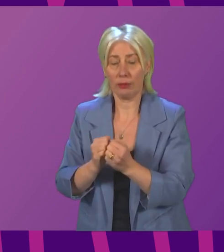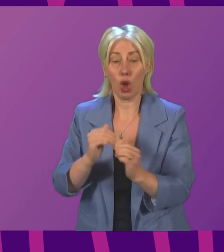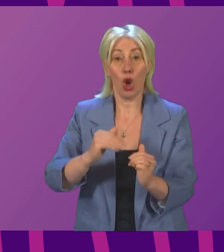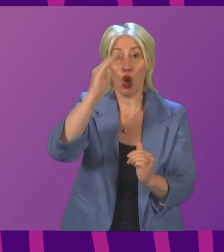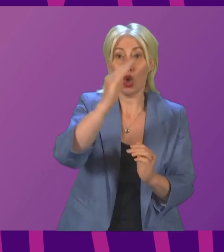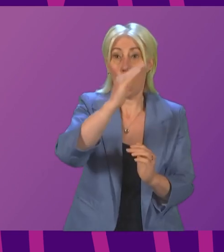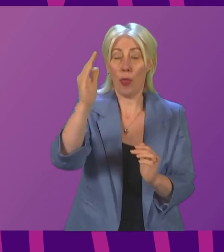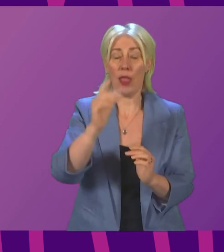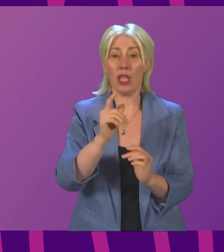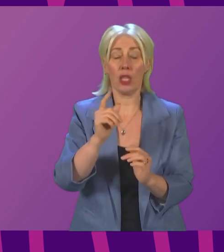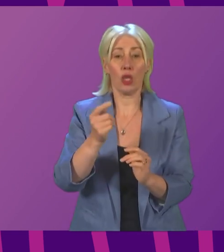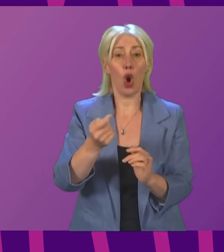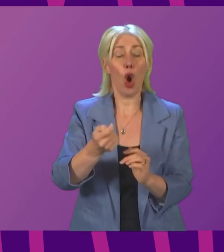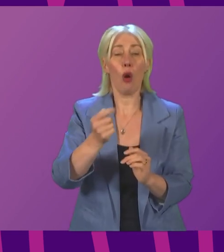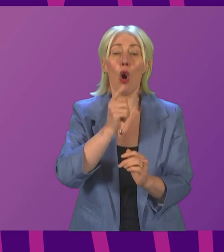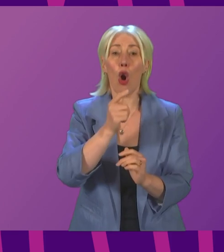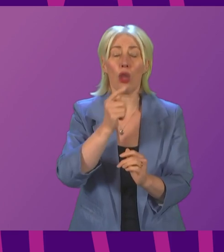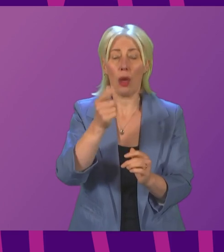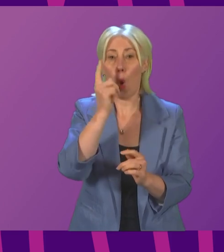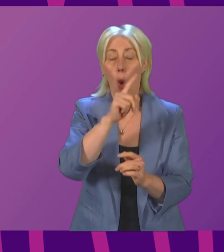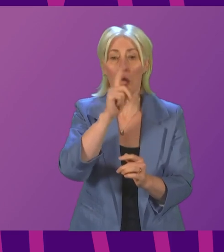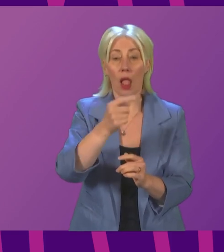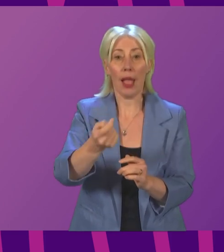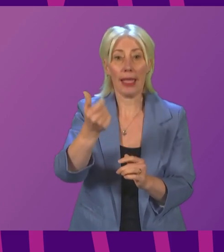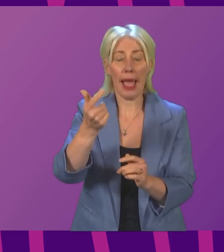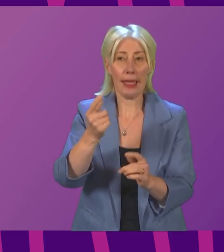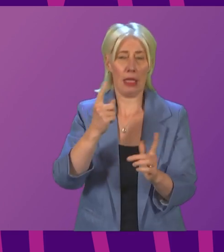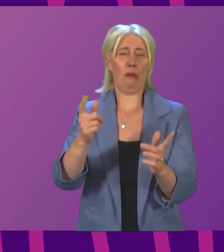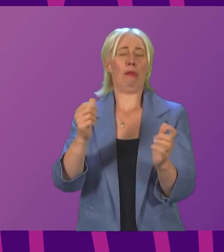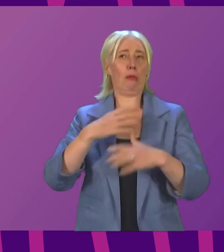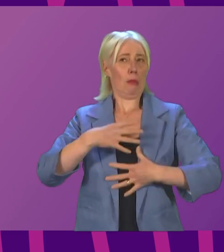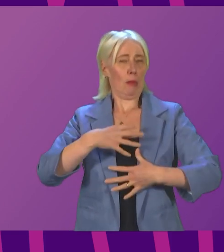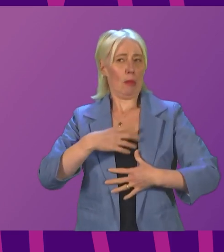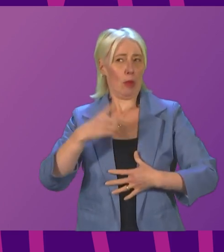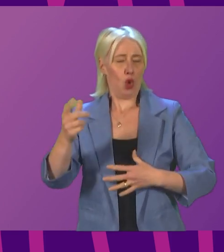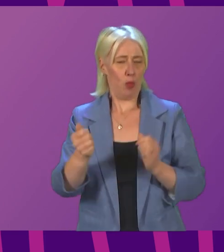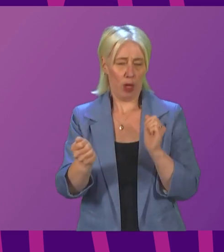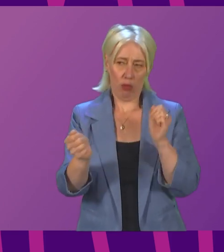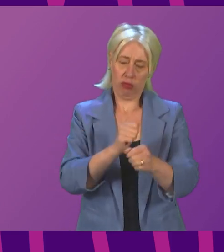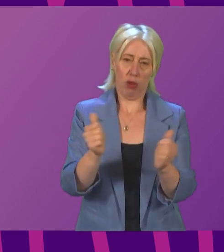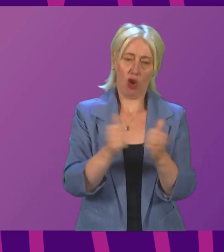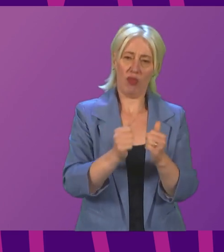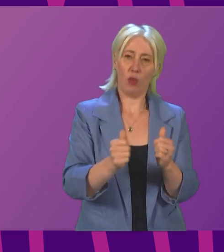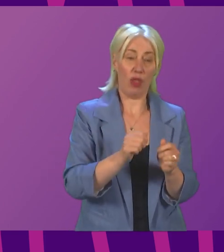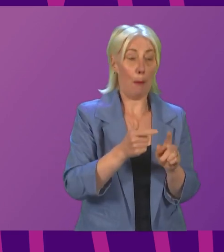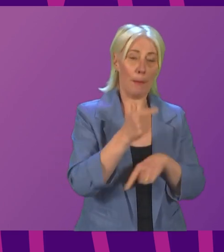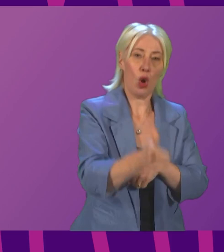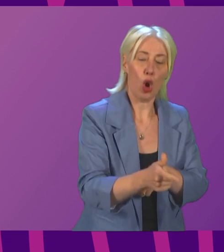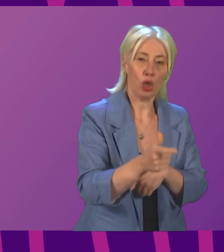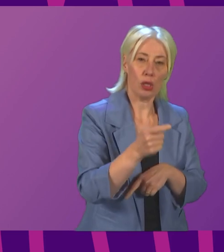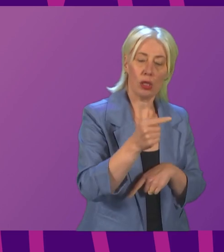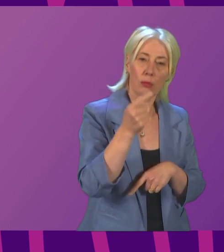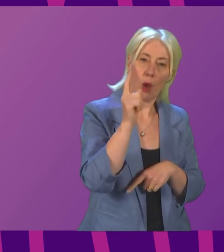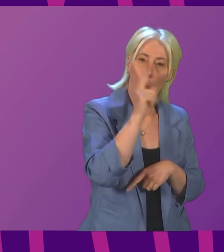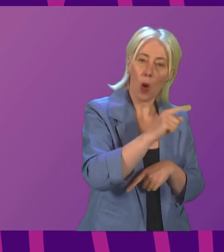workers were alarmed to hear of the First Minister's discussions with Beyond Oil and Gas, who are committed to a rapid and dramatic shift away from UK oil and gas. Will the